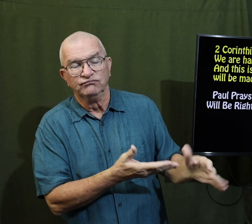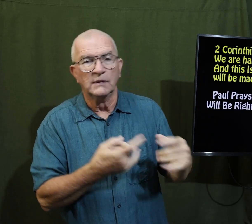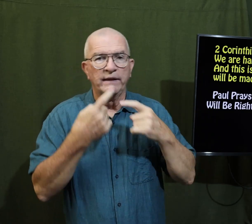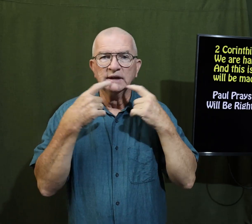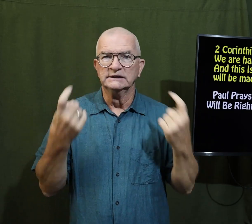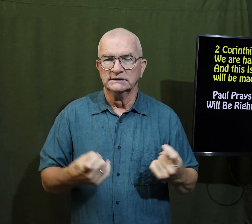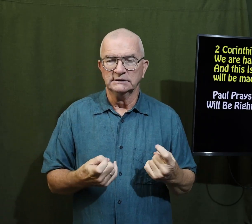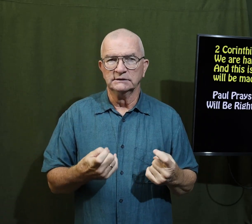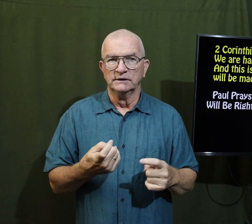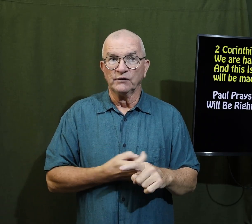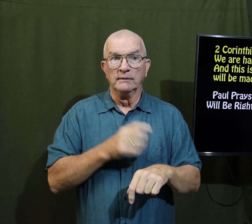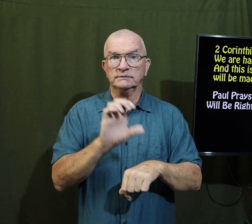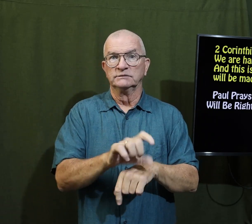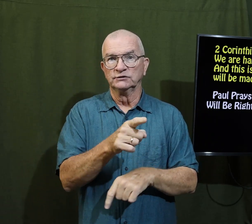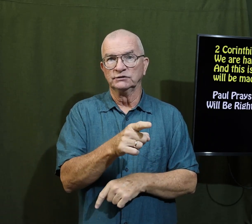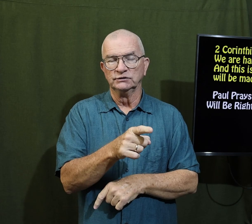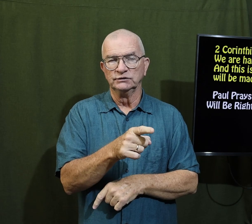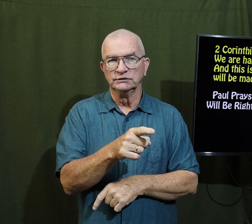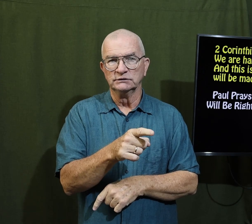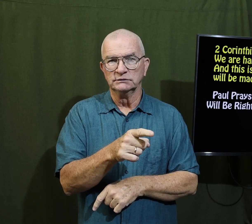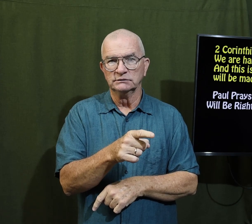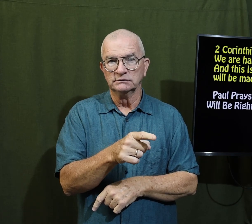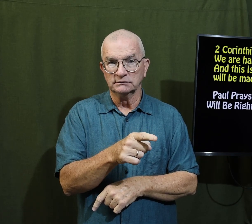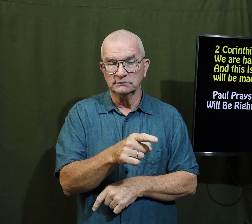that they would reject sin from the church